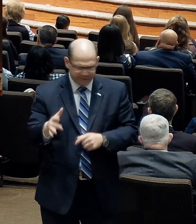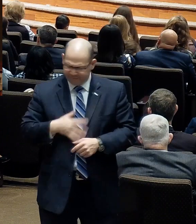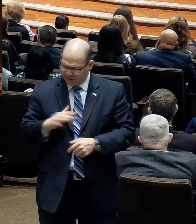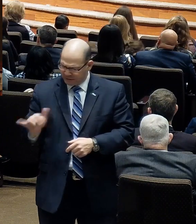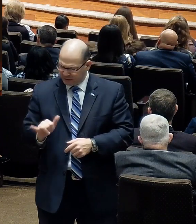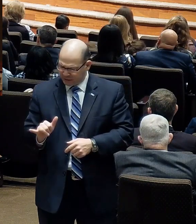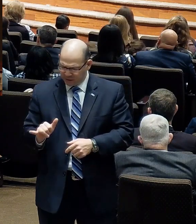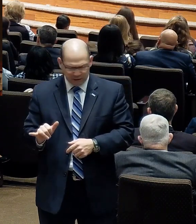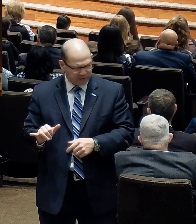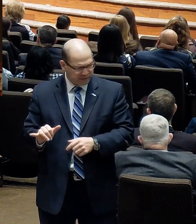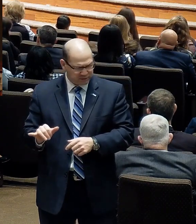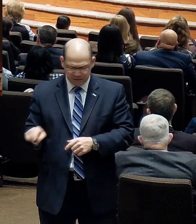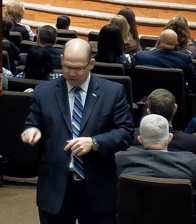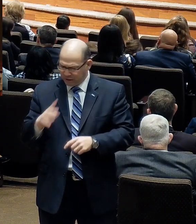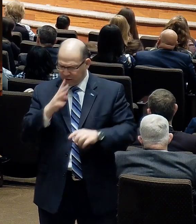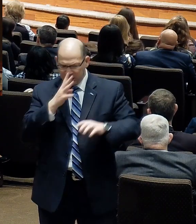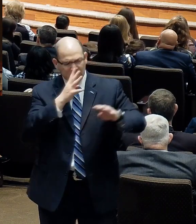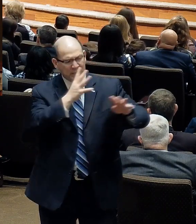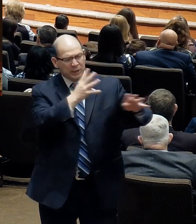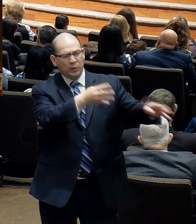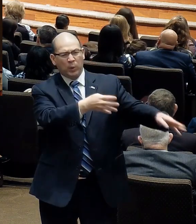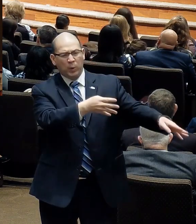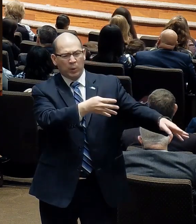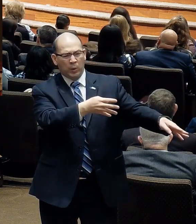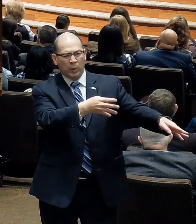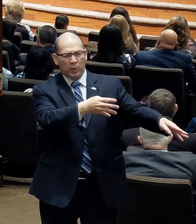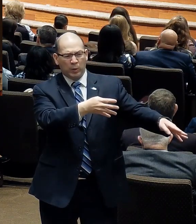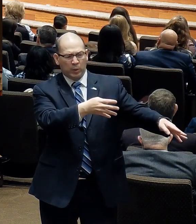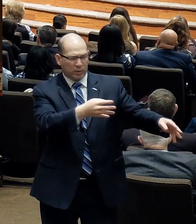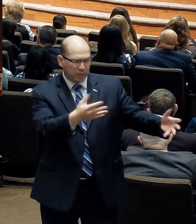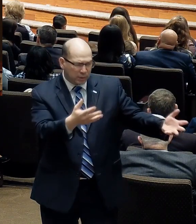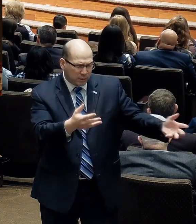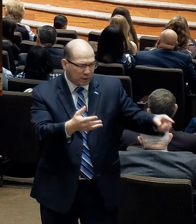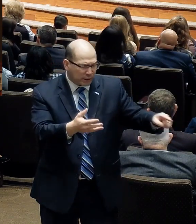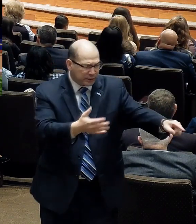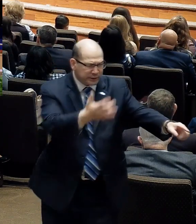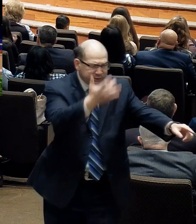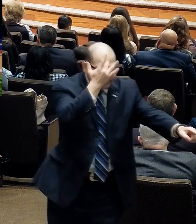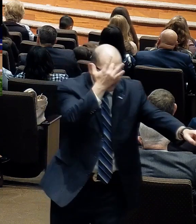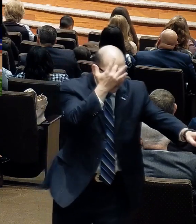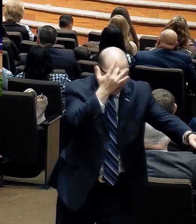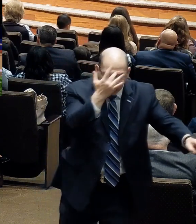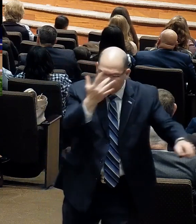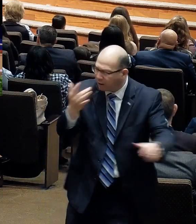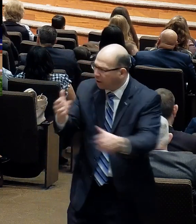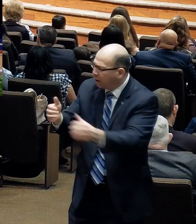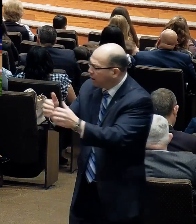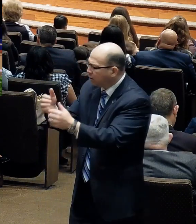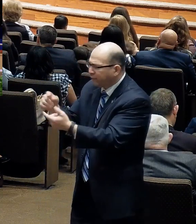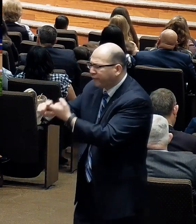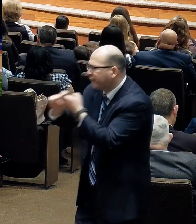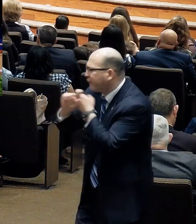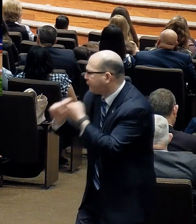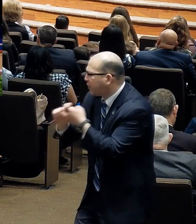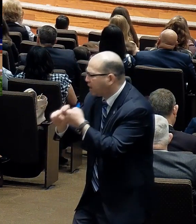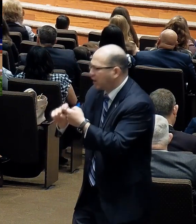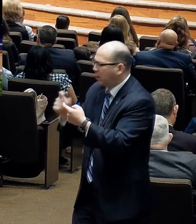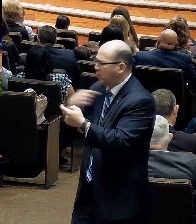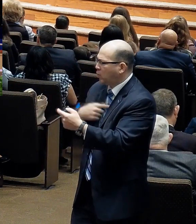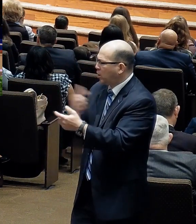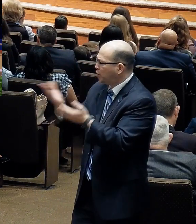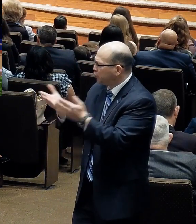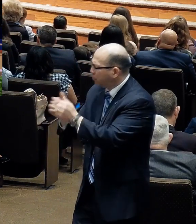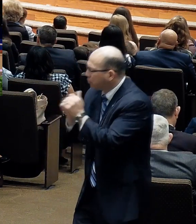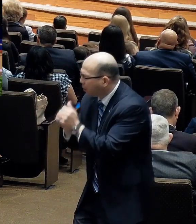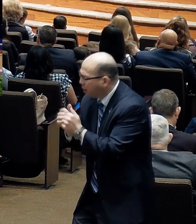Lazarus is sick. You love us. We love you. We've served you. We've worshiped you. We've anointed you. We've wiped your feet with